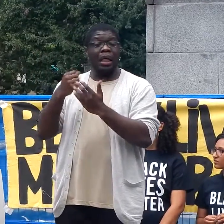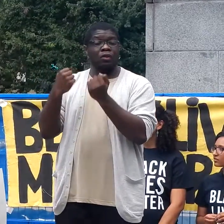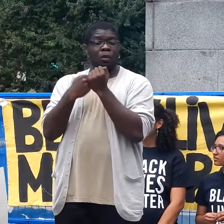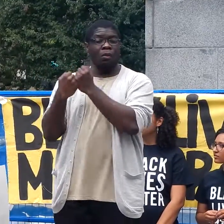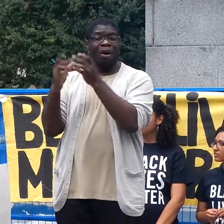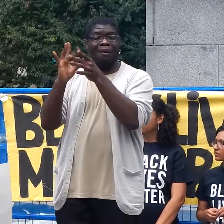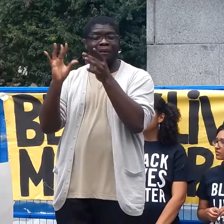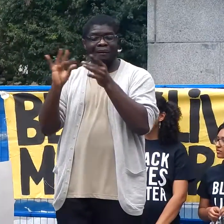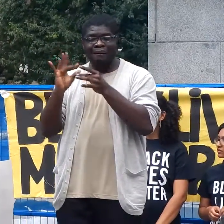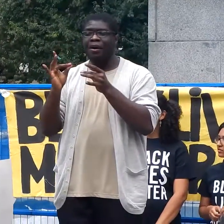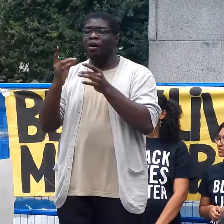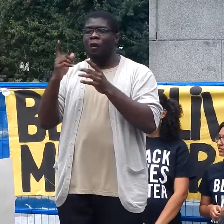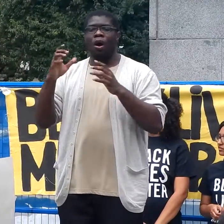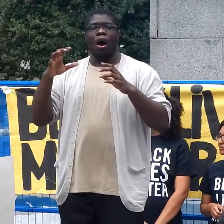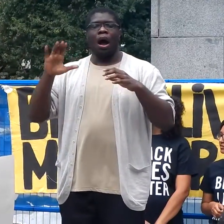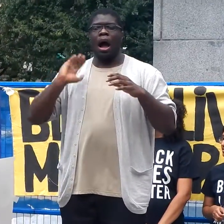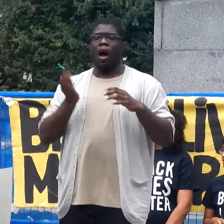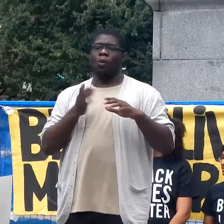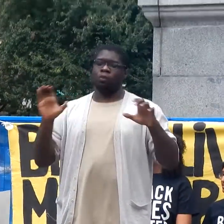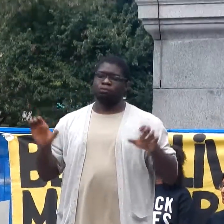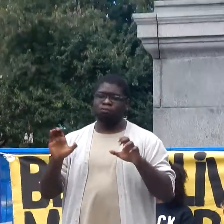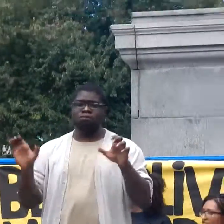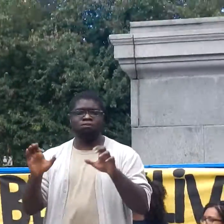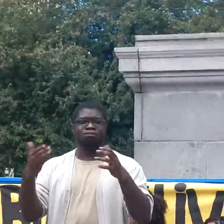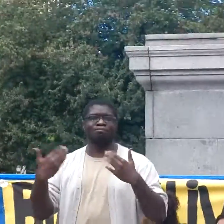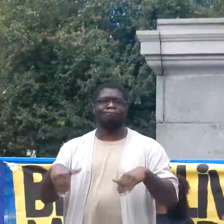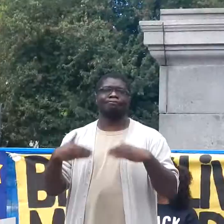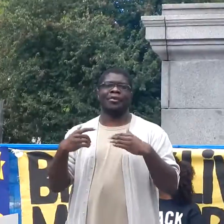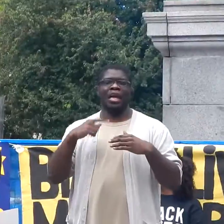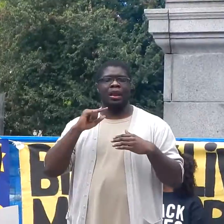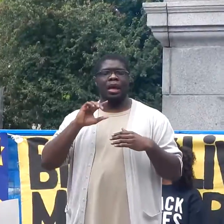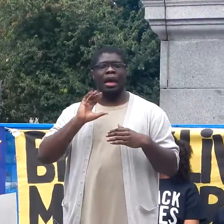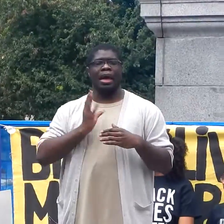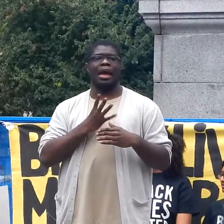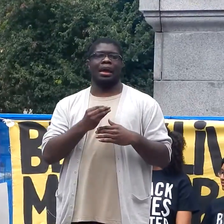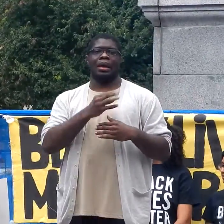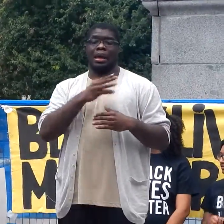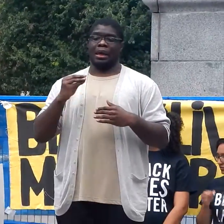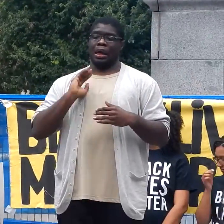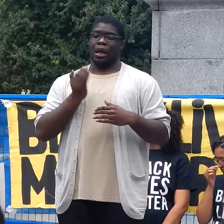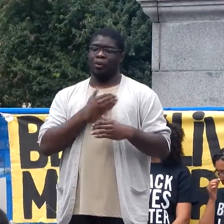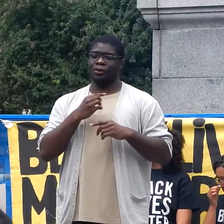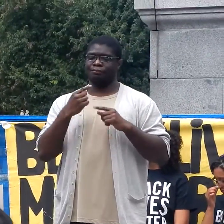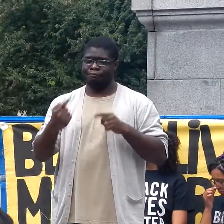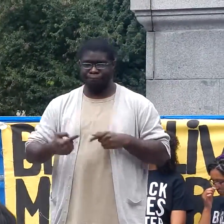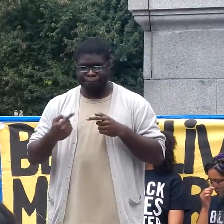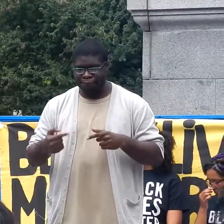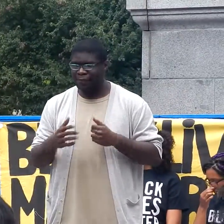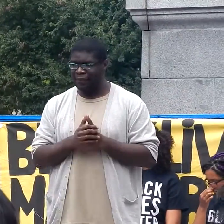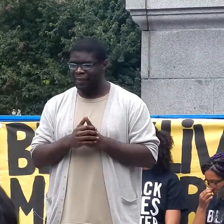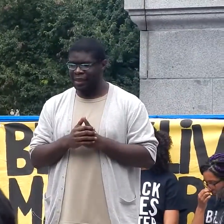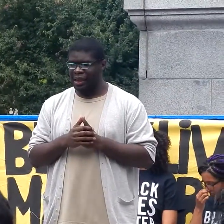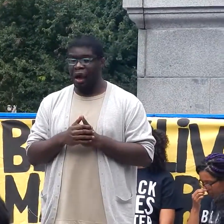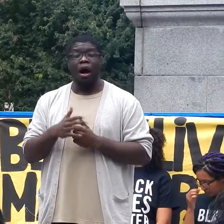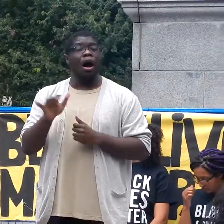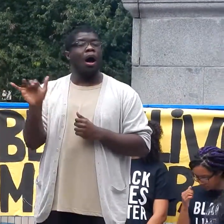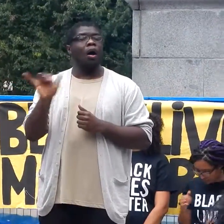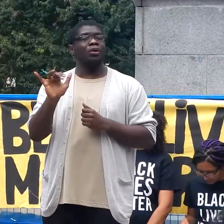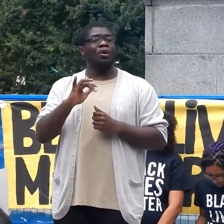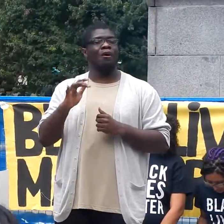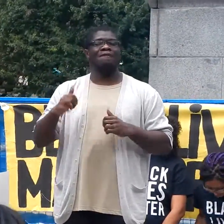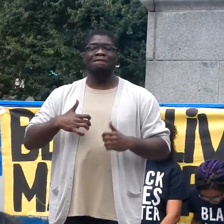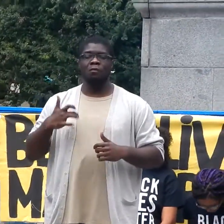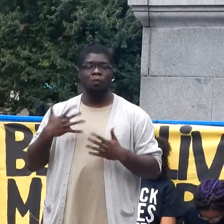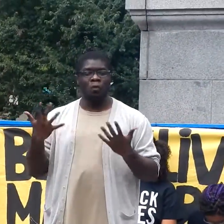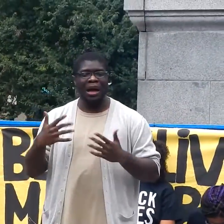community for the work we are doing and for our grief we are also feeling a lot of confusion and anger and hurt and sadness and